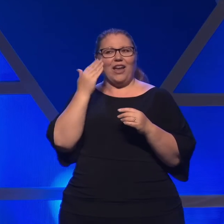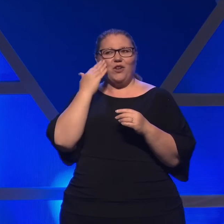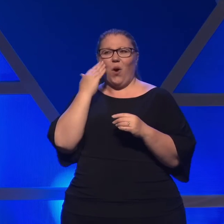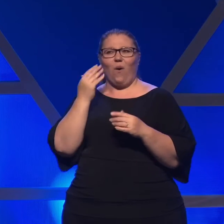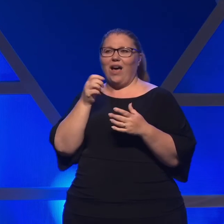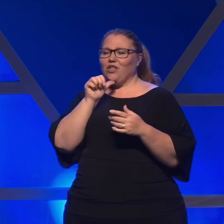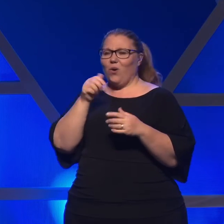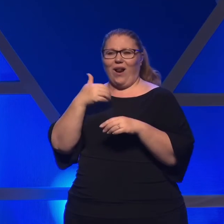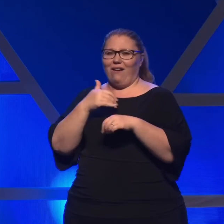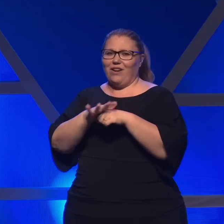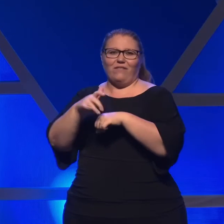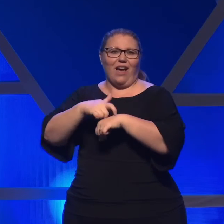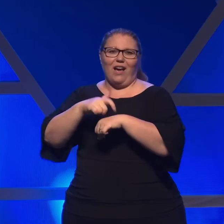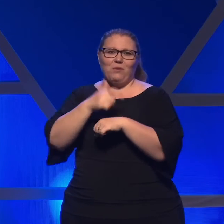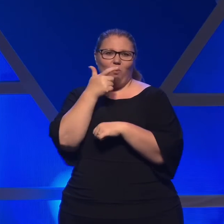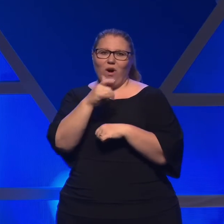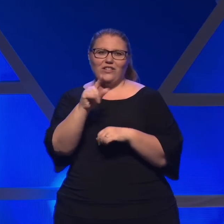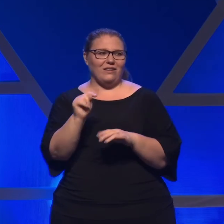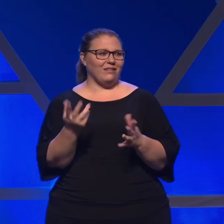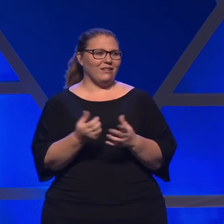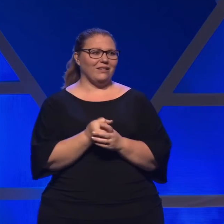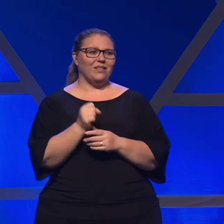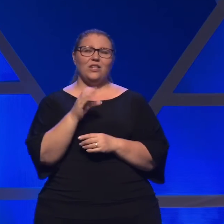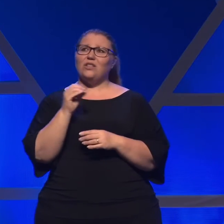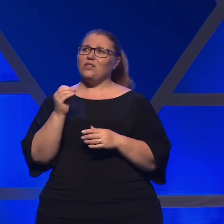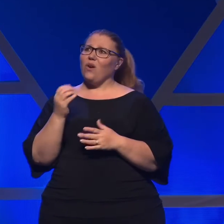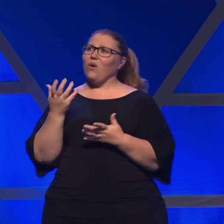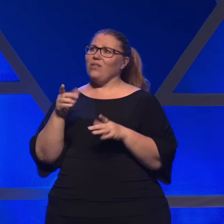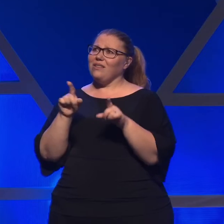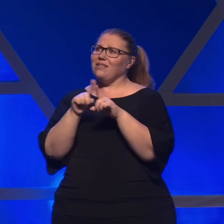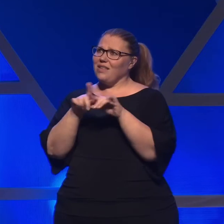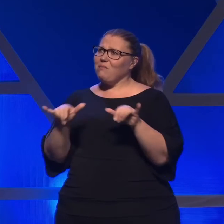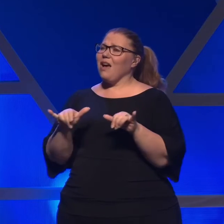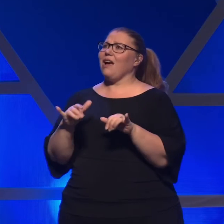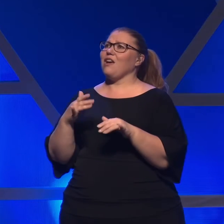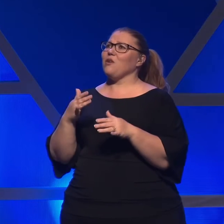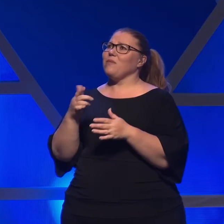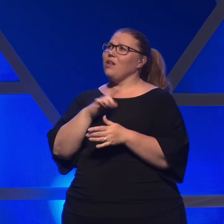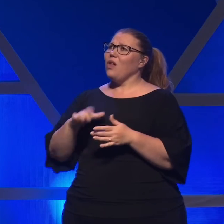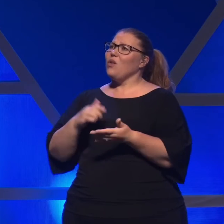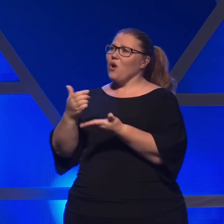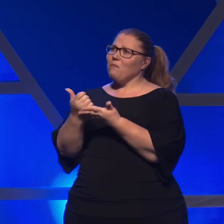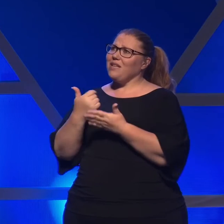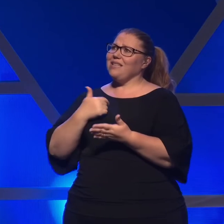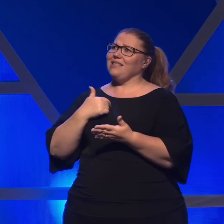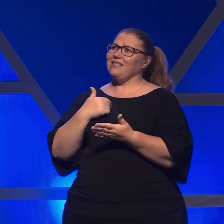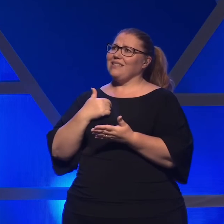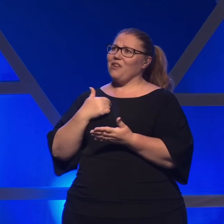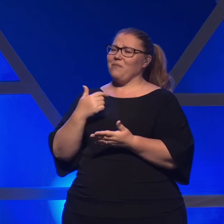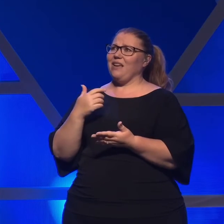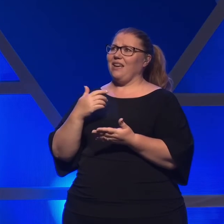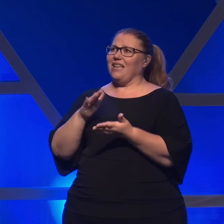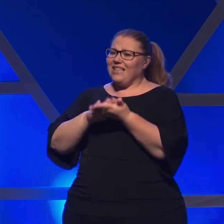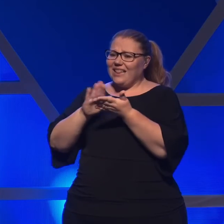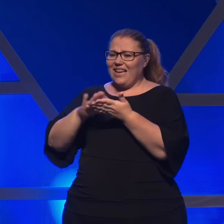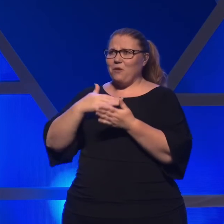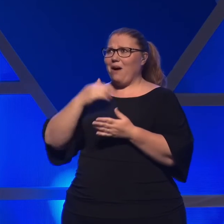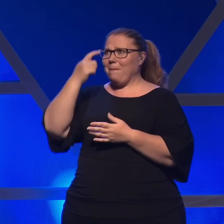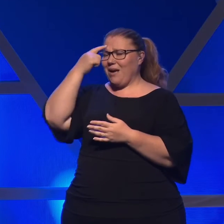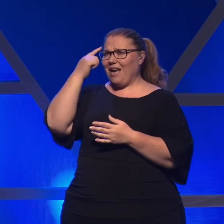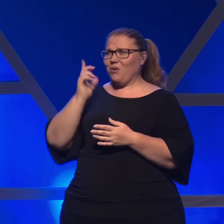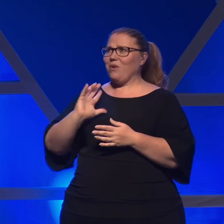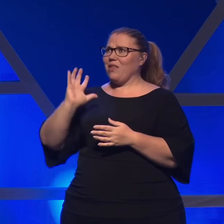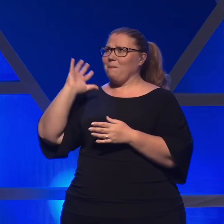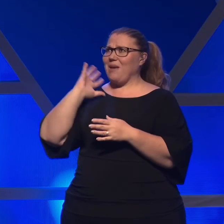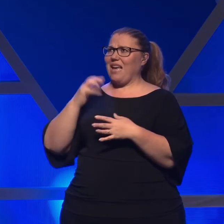watch. And while I'm at it, Lord, please help me to unclutter my mind with past regrets,